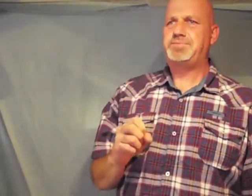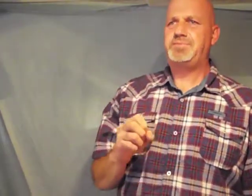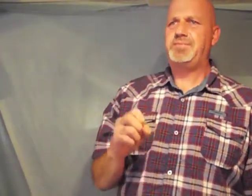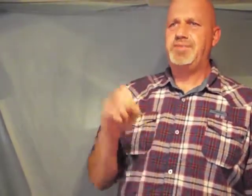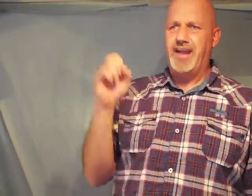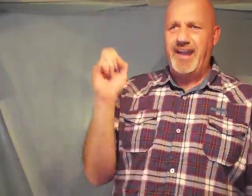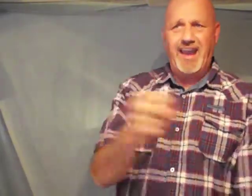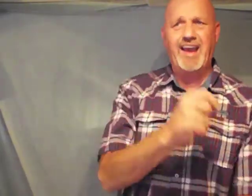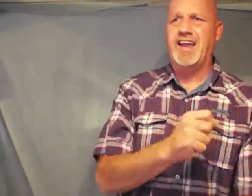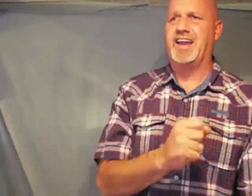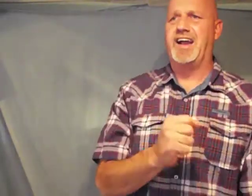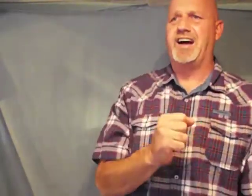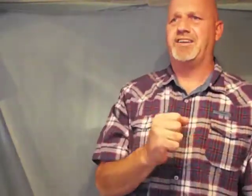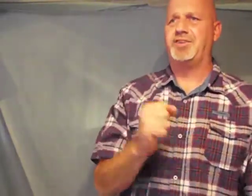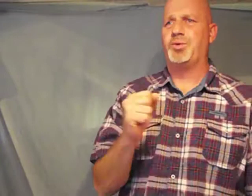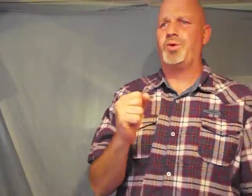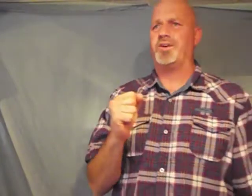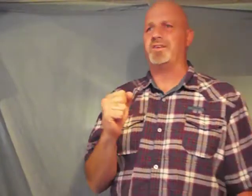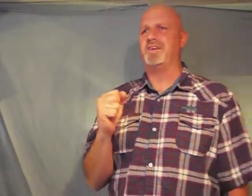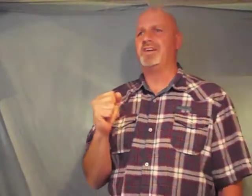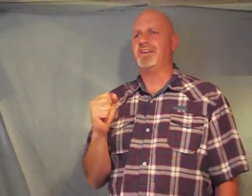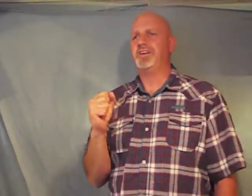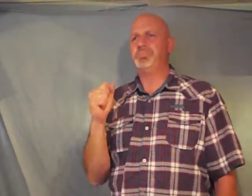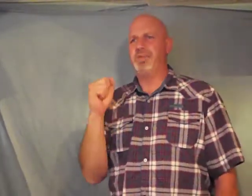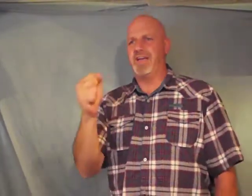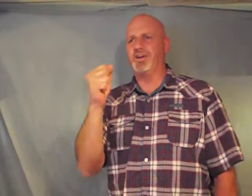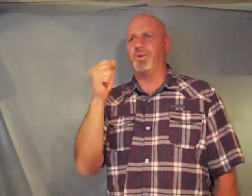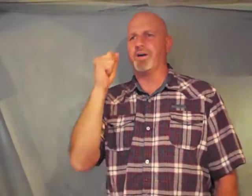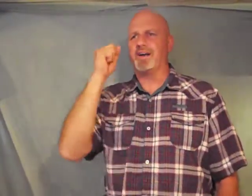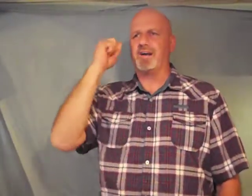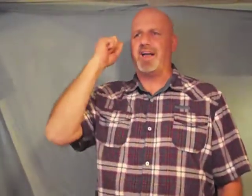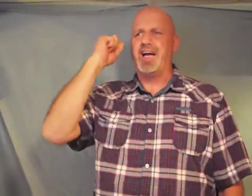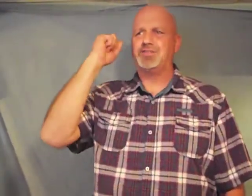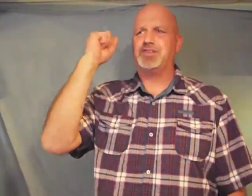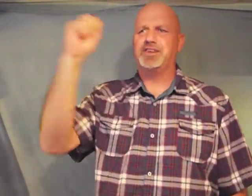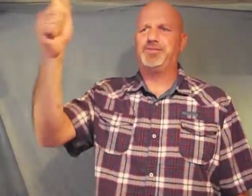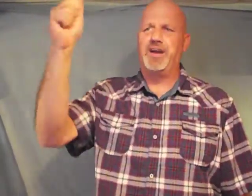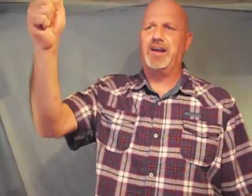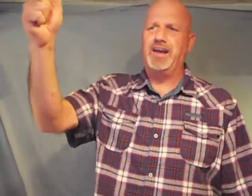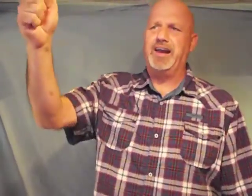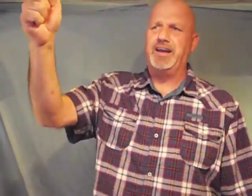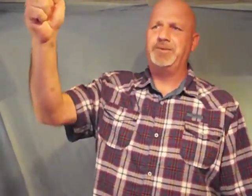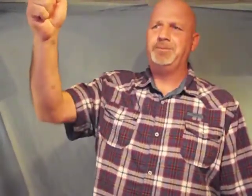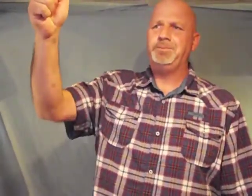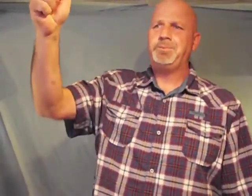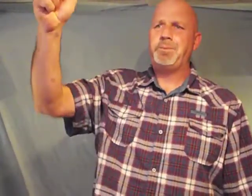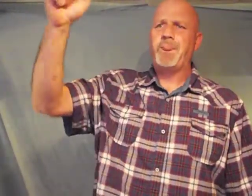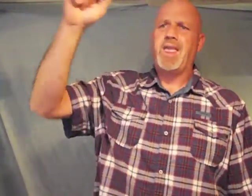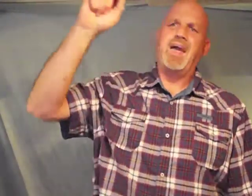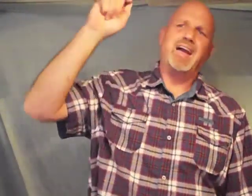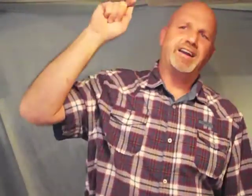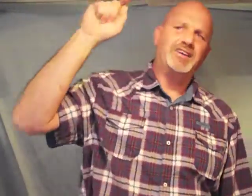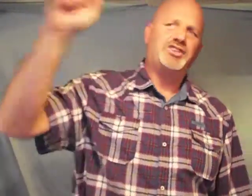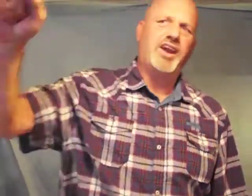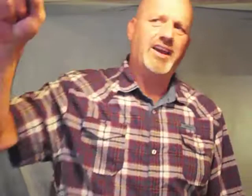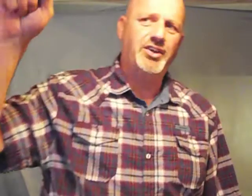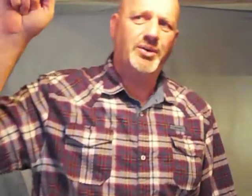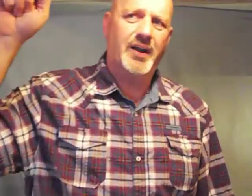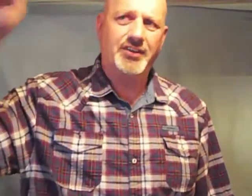the healing God of your word begin to work in our lives this very day and continue until